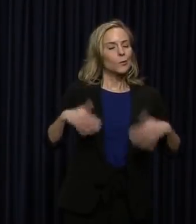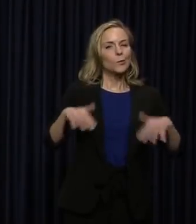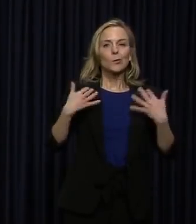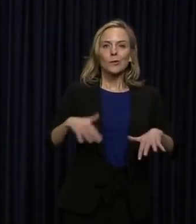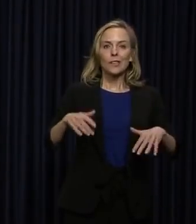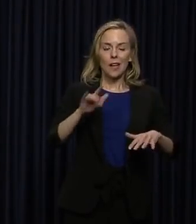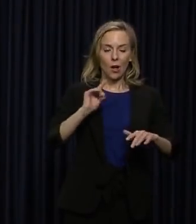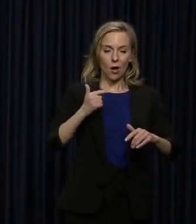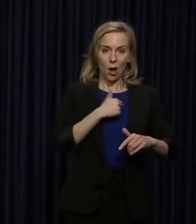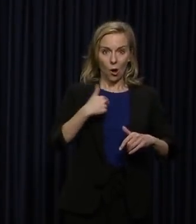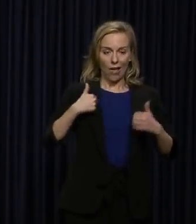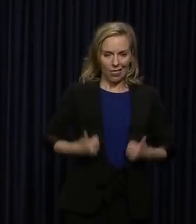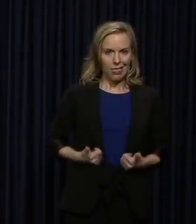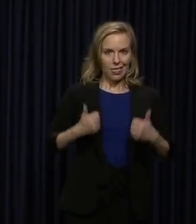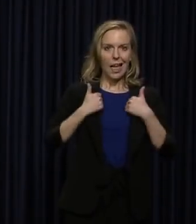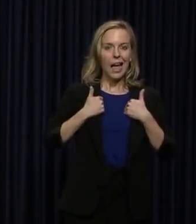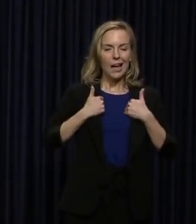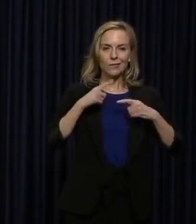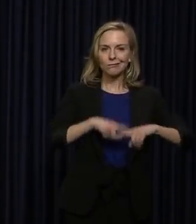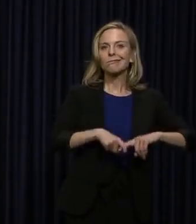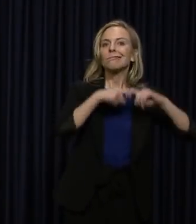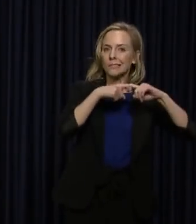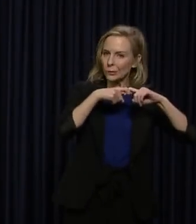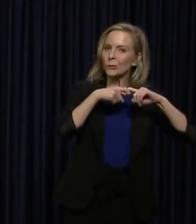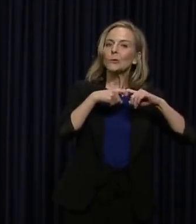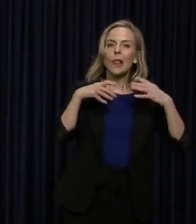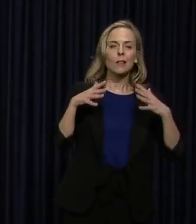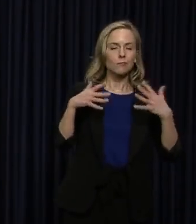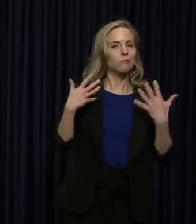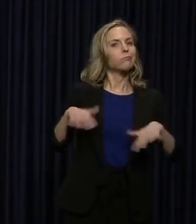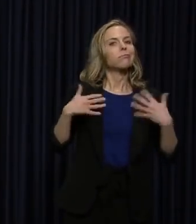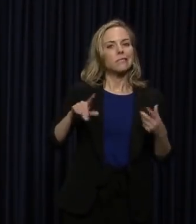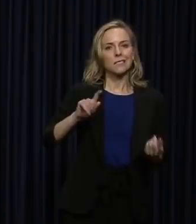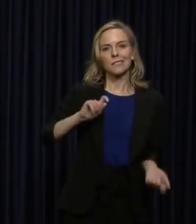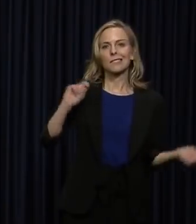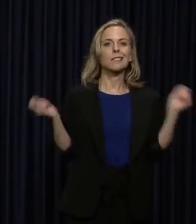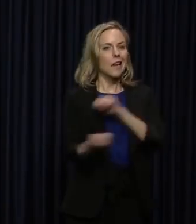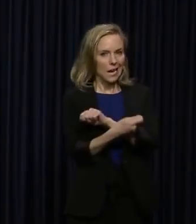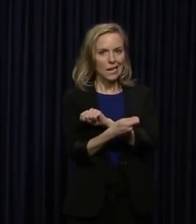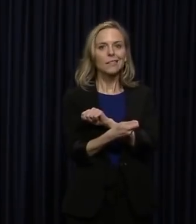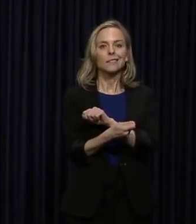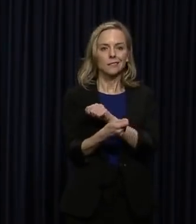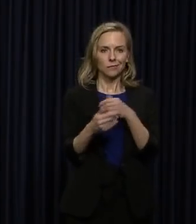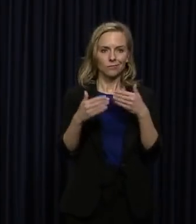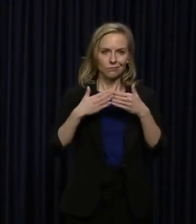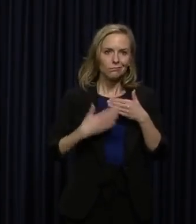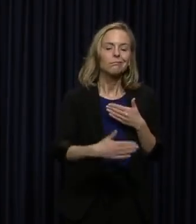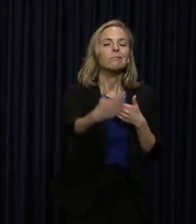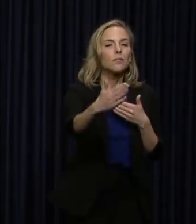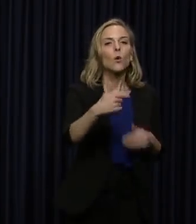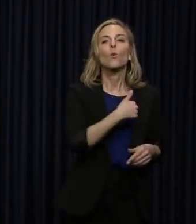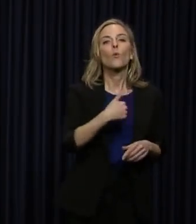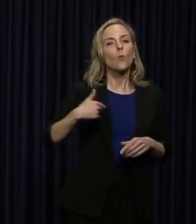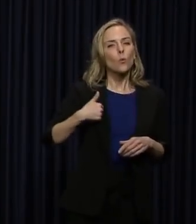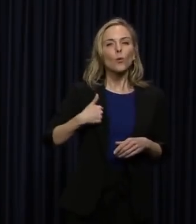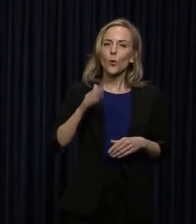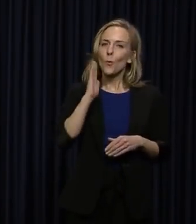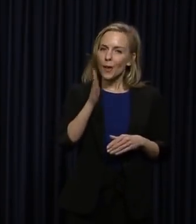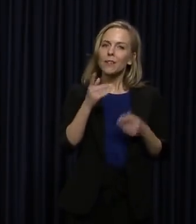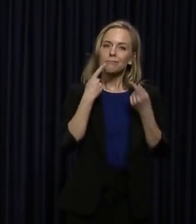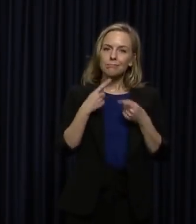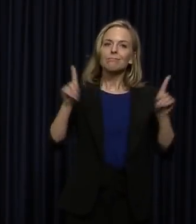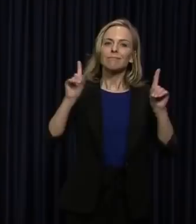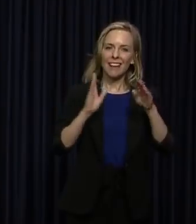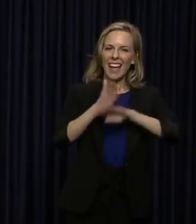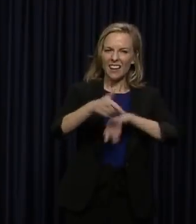one of our lives. There's going to be a lot of changes as we move forward, but we are going to make it